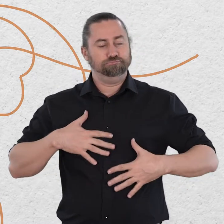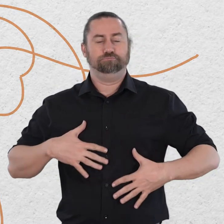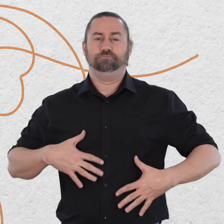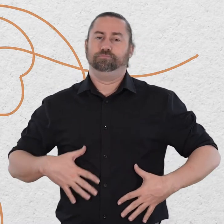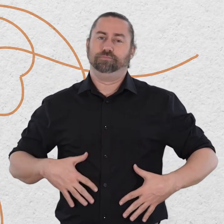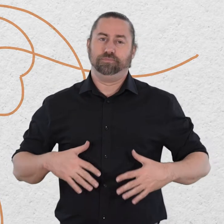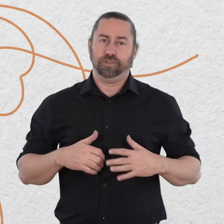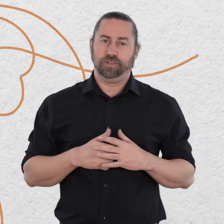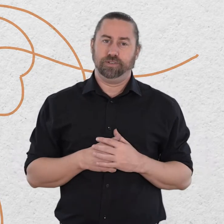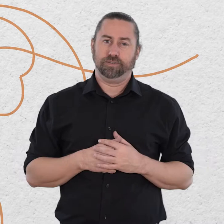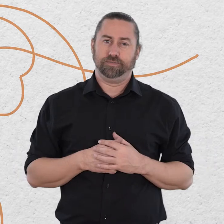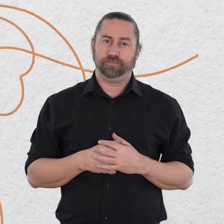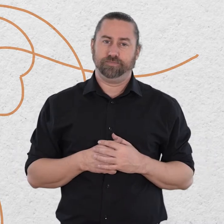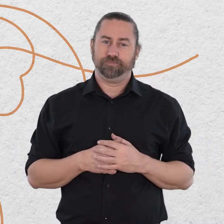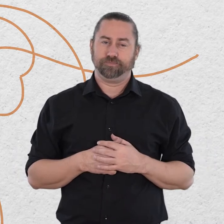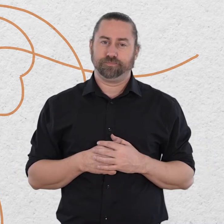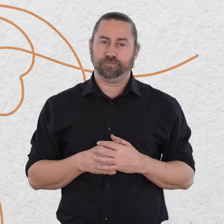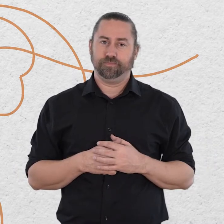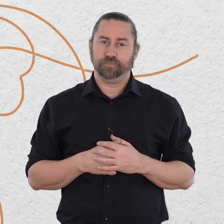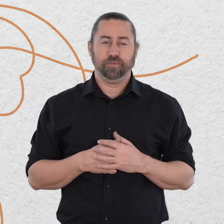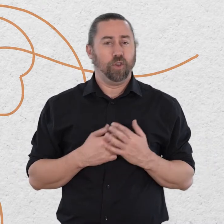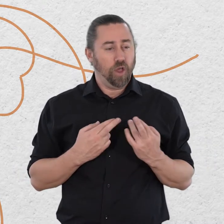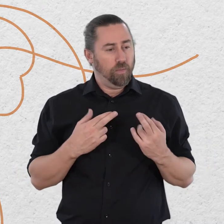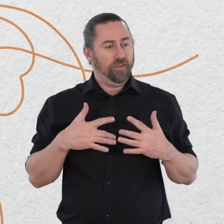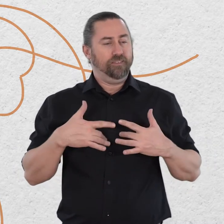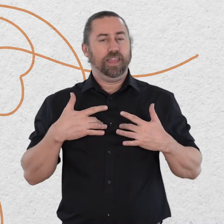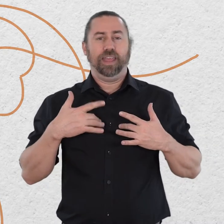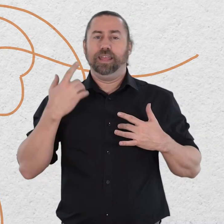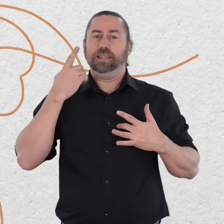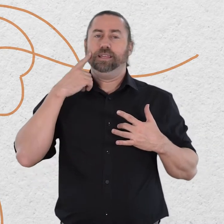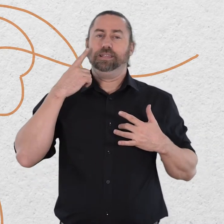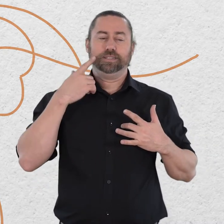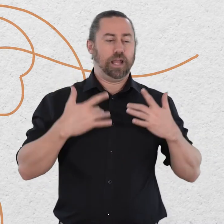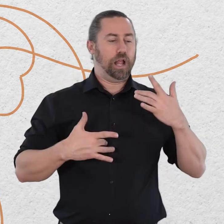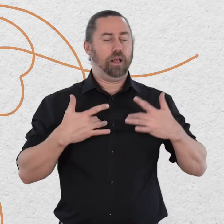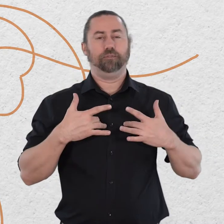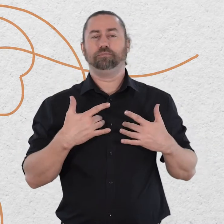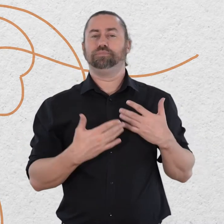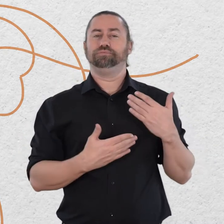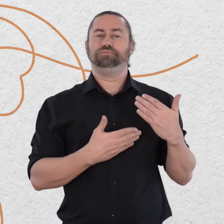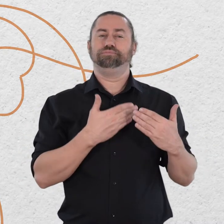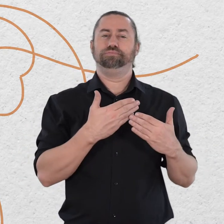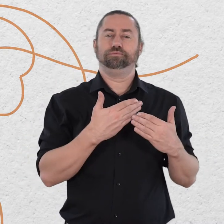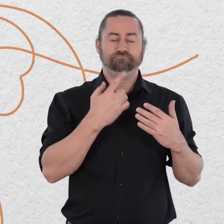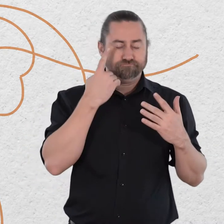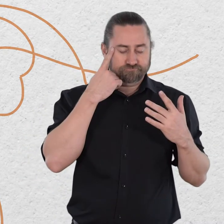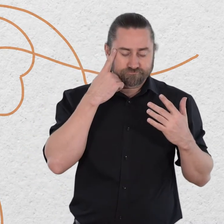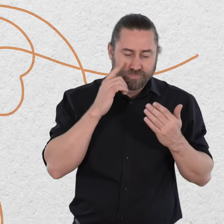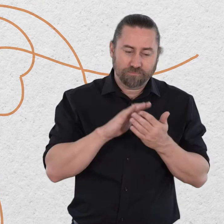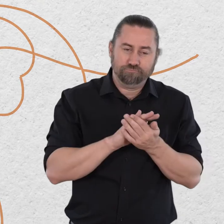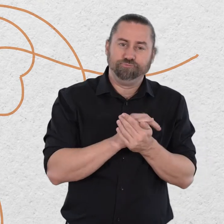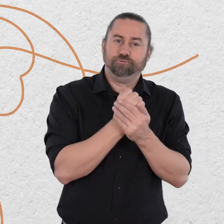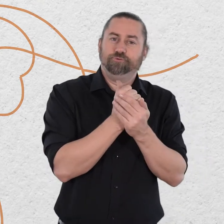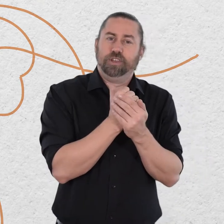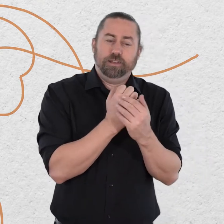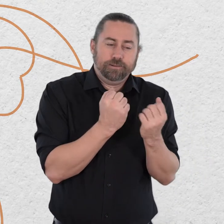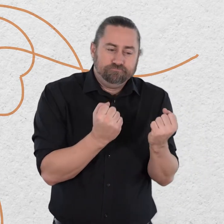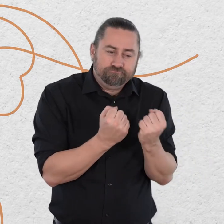may you have ease may i appreciate you may i appreciate you and all that you do for me